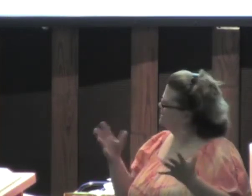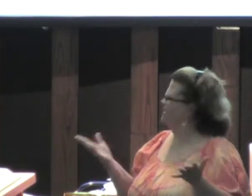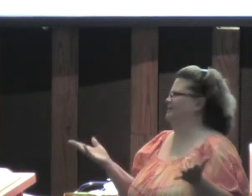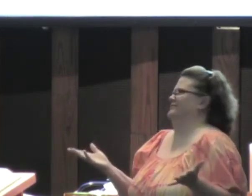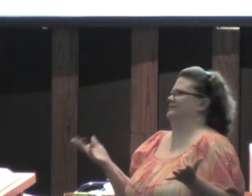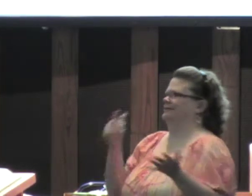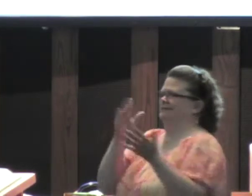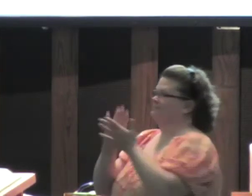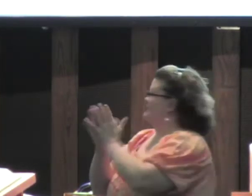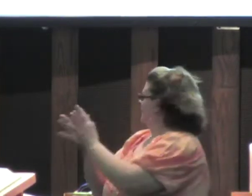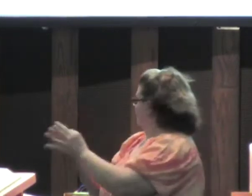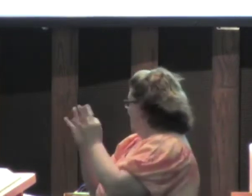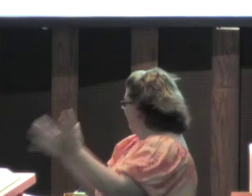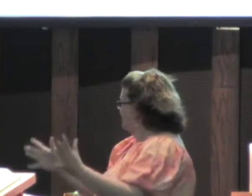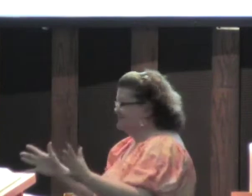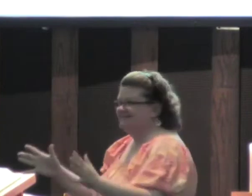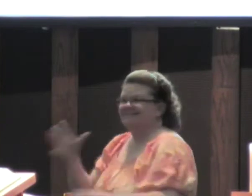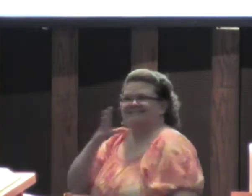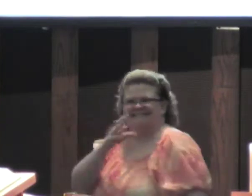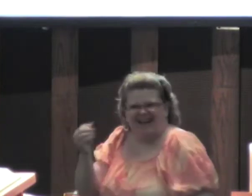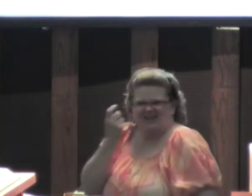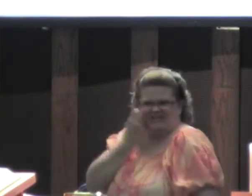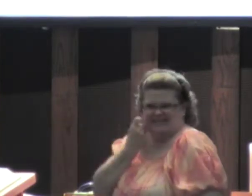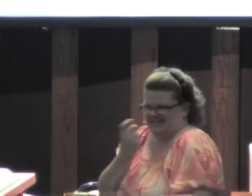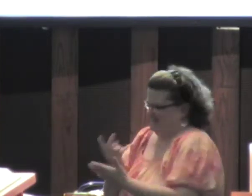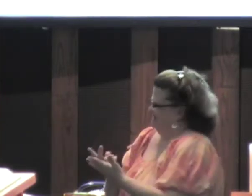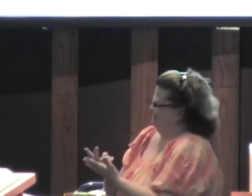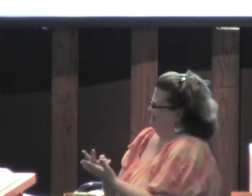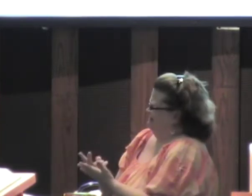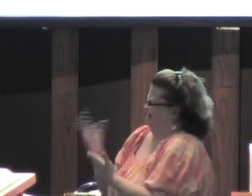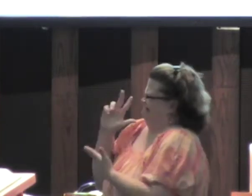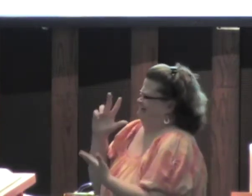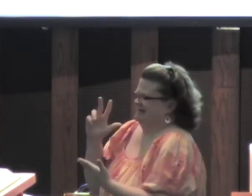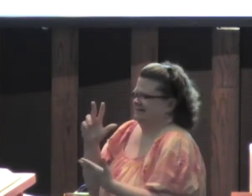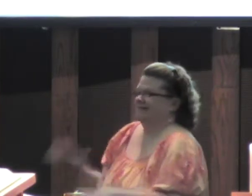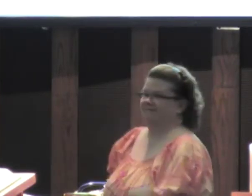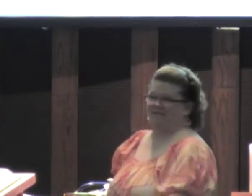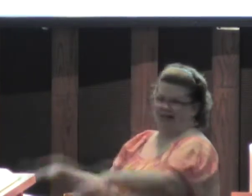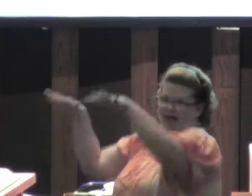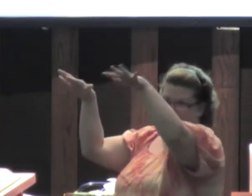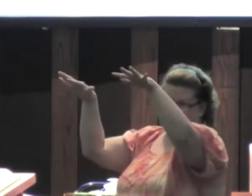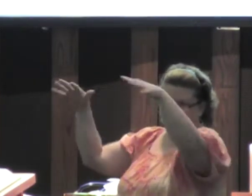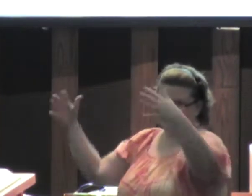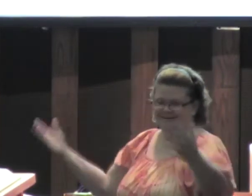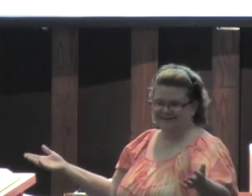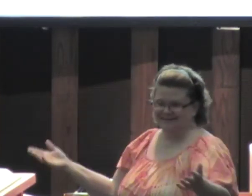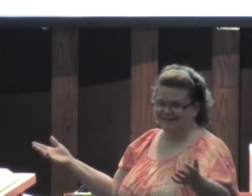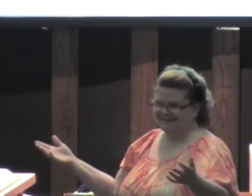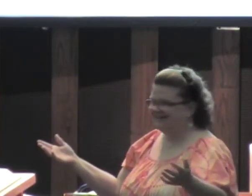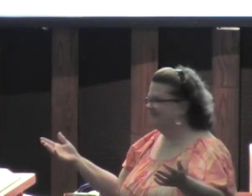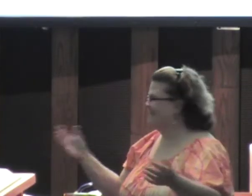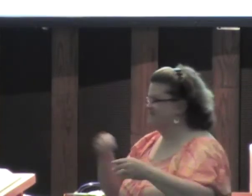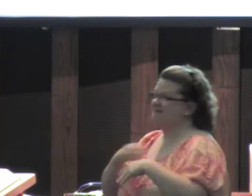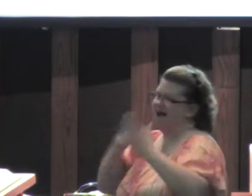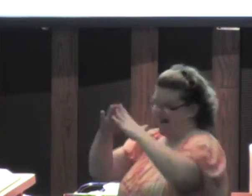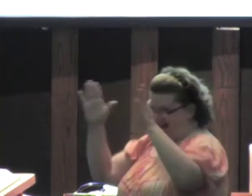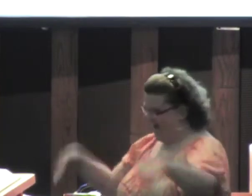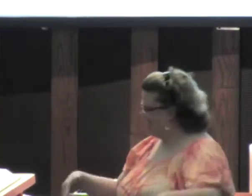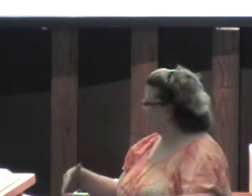would have been upset but I realized those things were worthless. And so then recently we had a flood